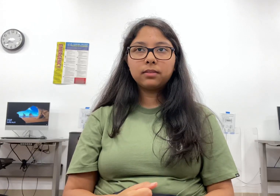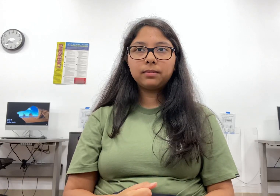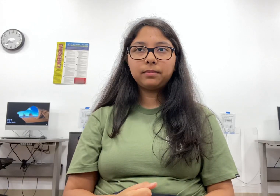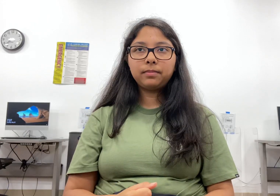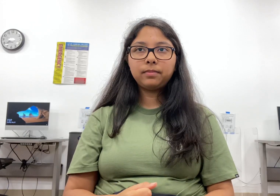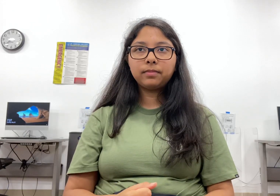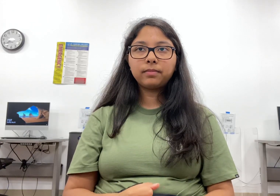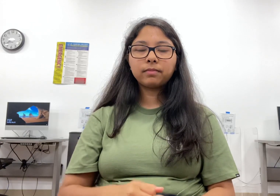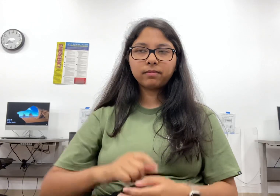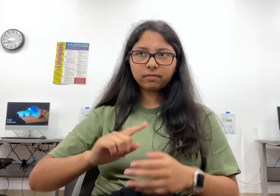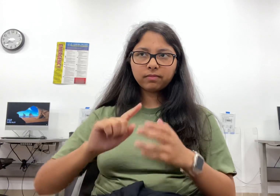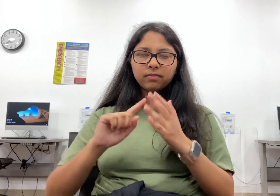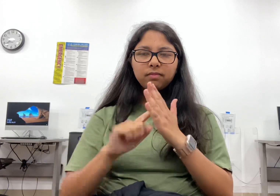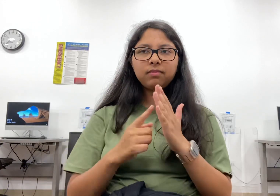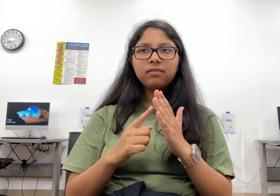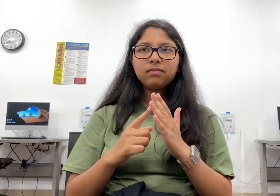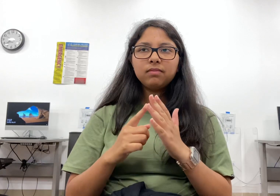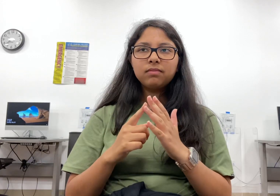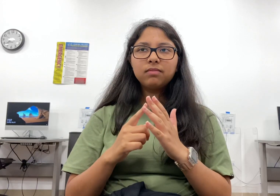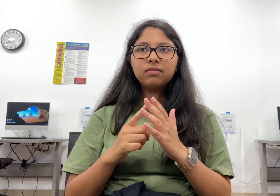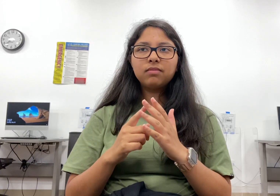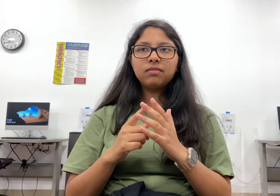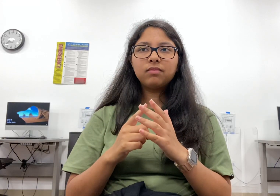the journals of our historical records.